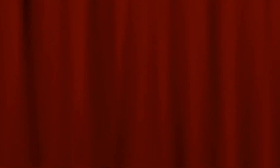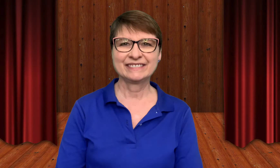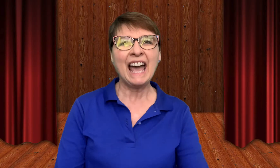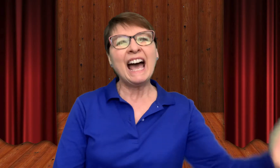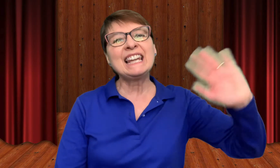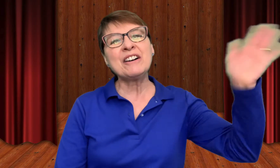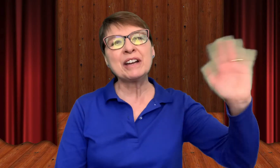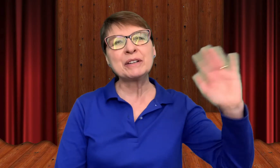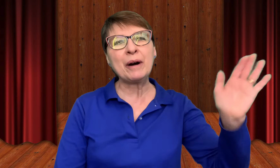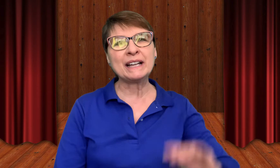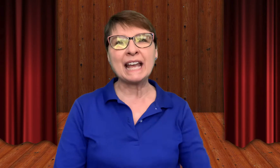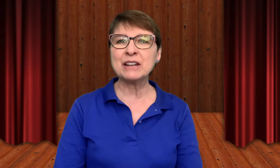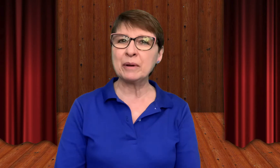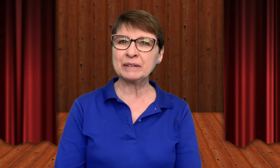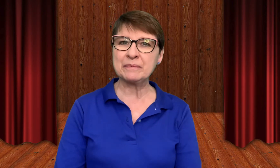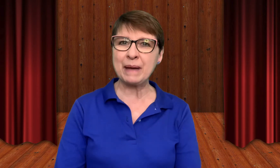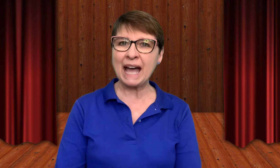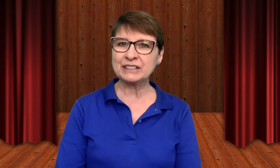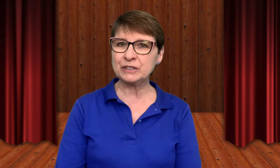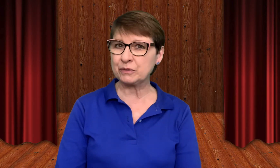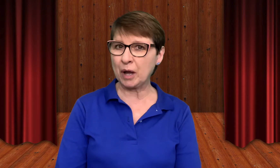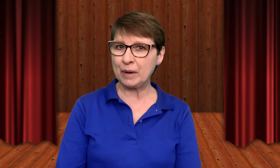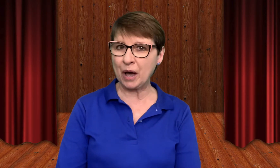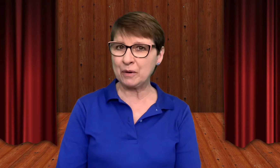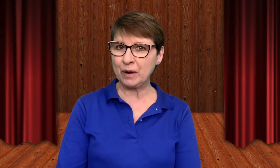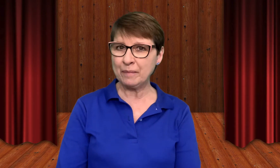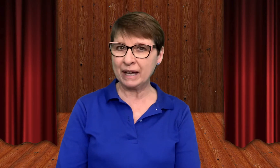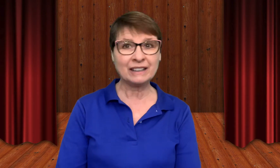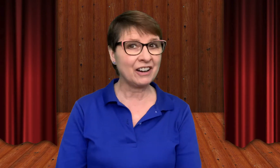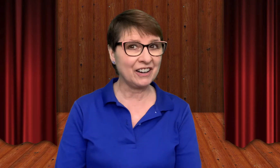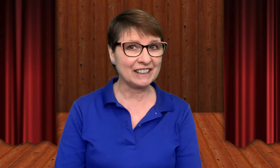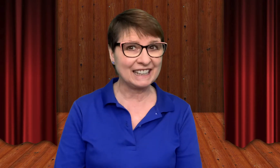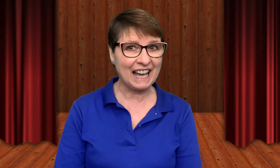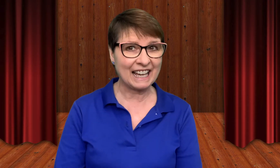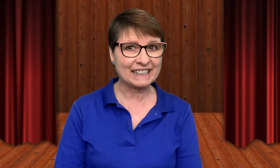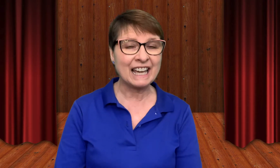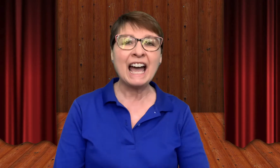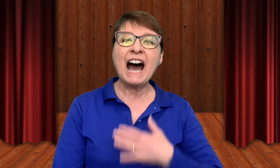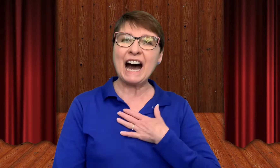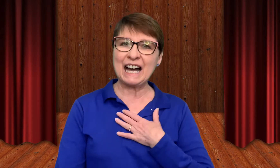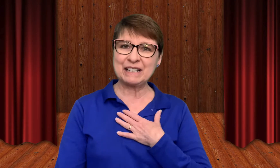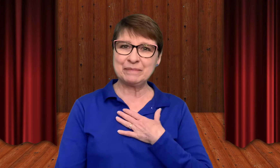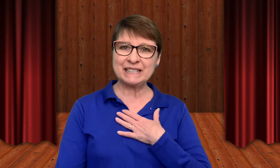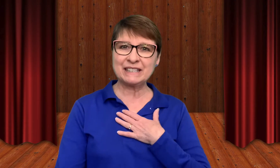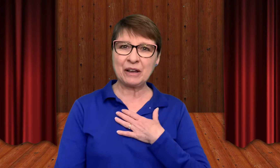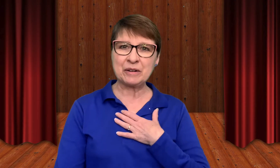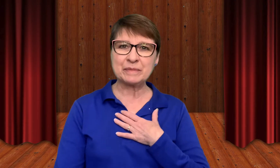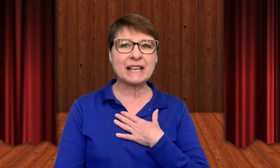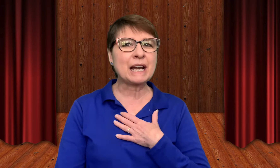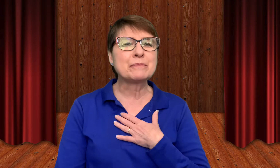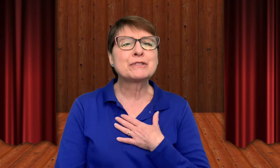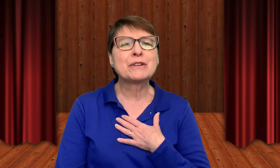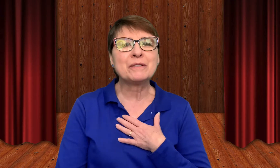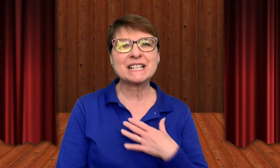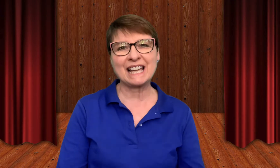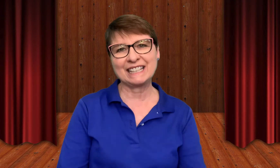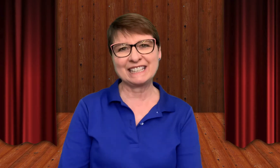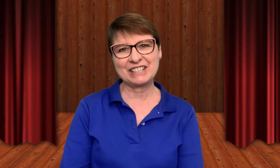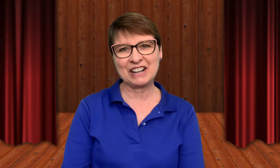Hello everyone and welcome back to Drama-O-Rama Online. I'm Mrs. Combs and I'm so excited to share